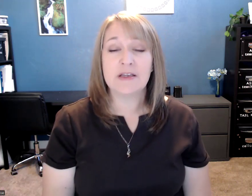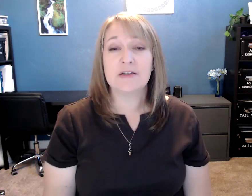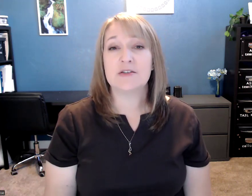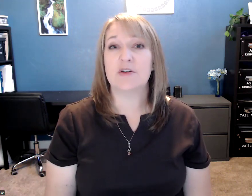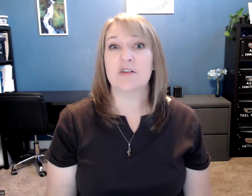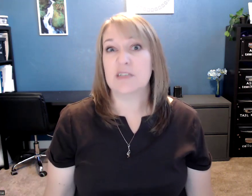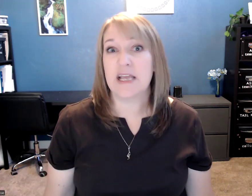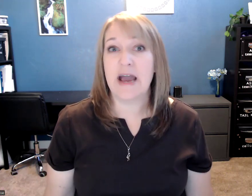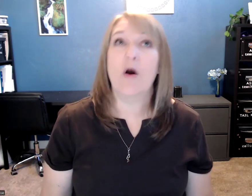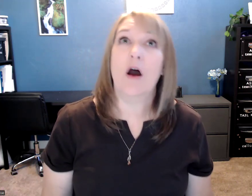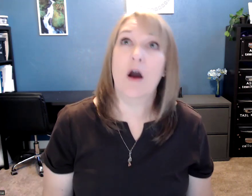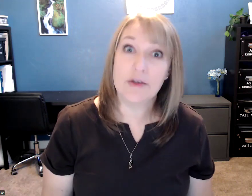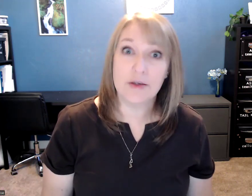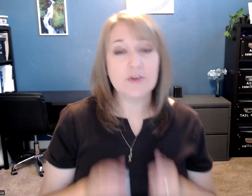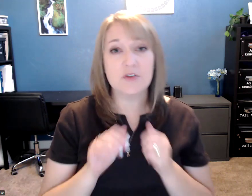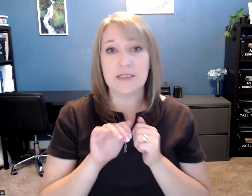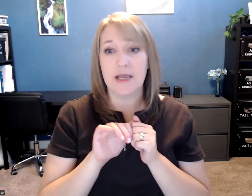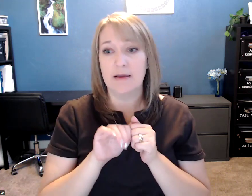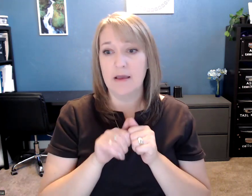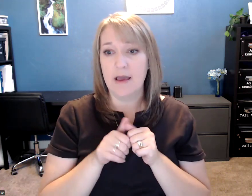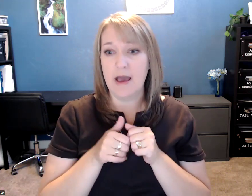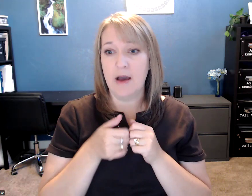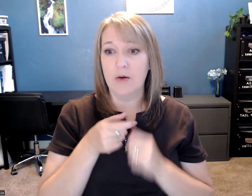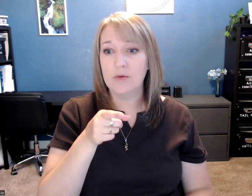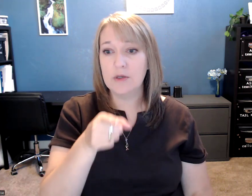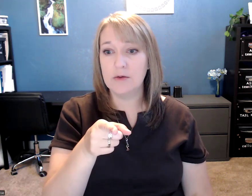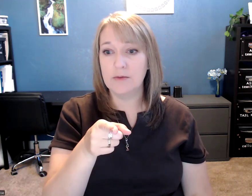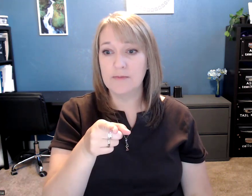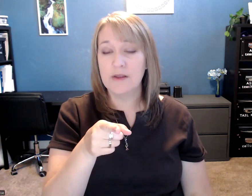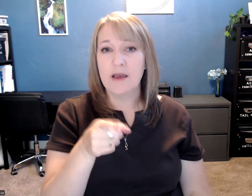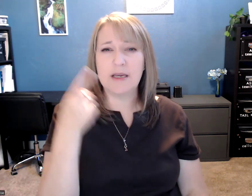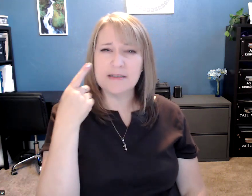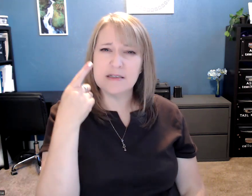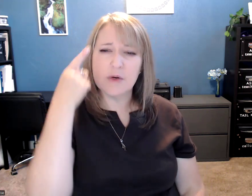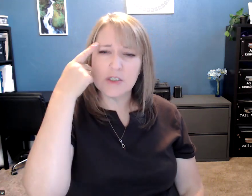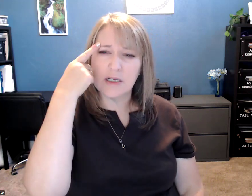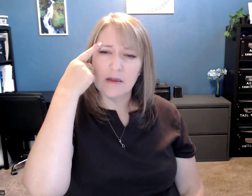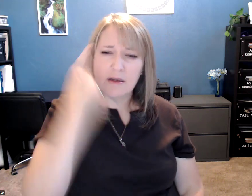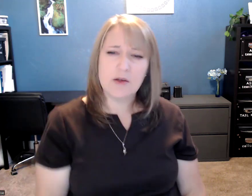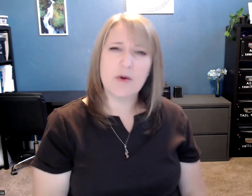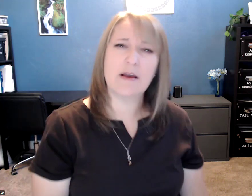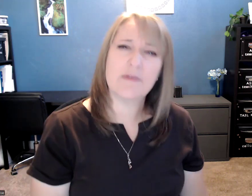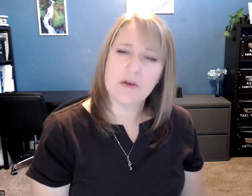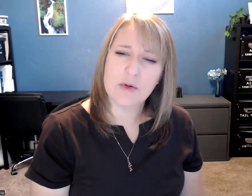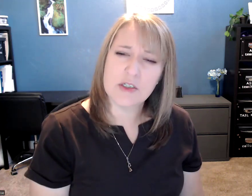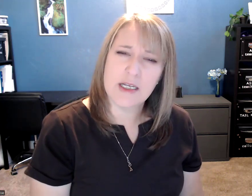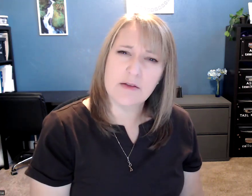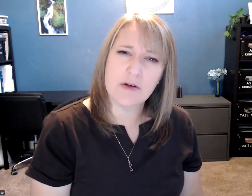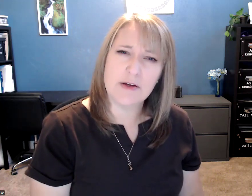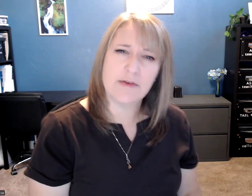So you don't say, how are you? You just say, how are you? And because it's a question, you want kind of a questioning look on your